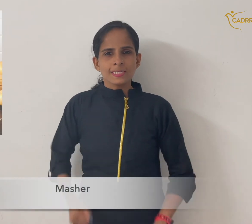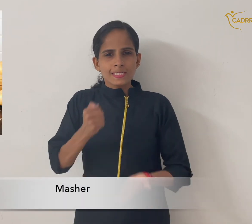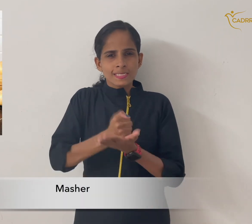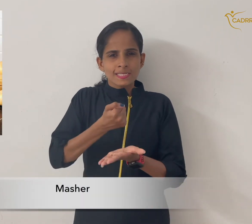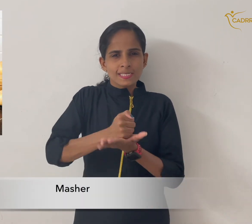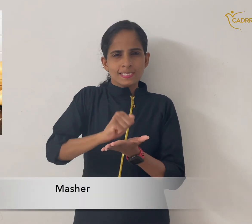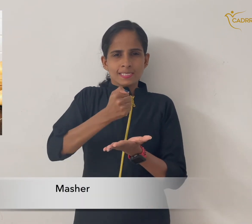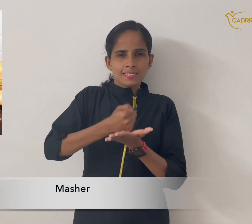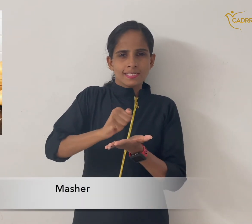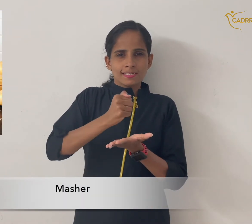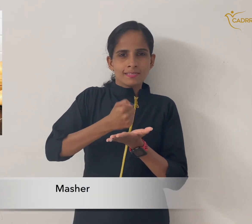masher